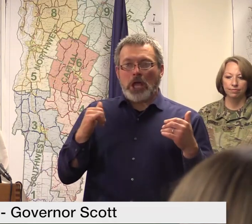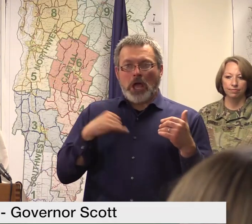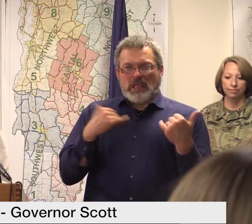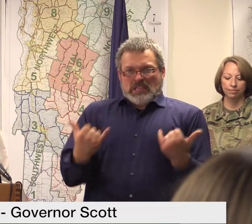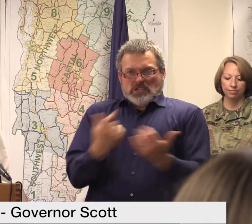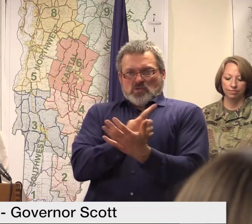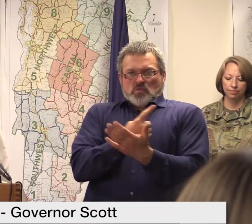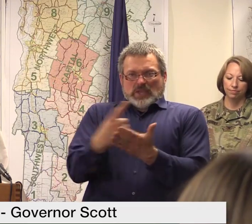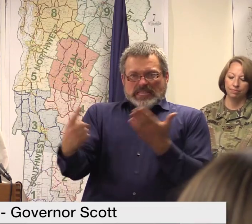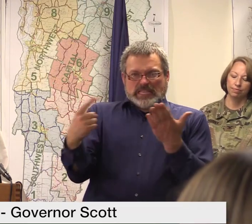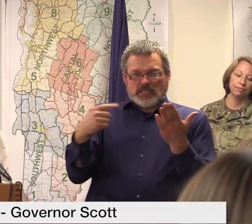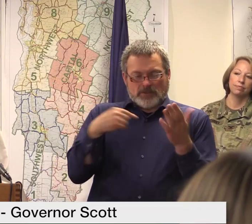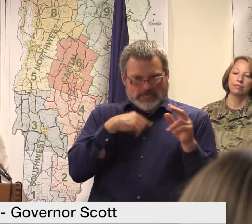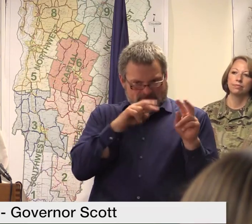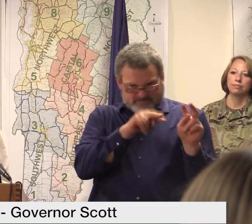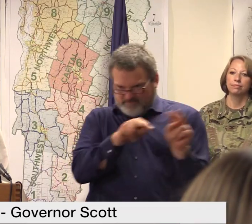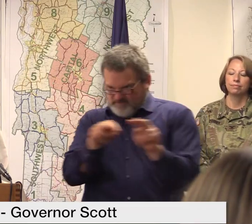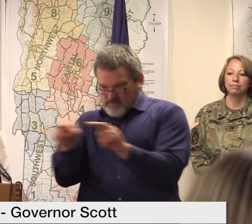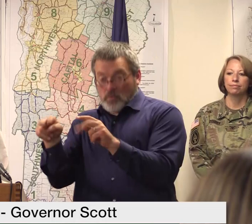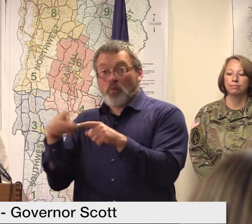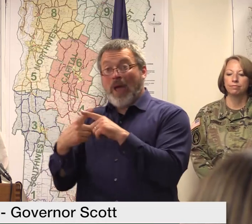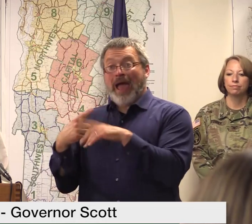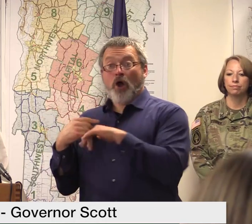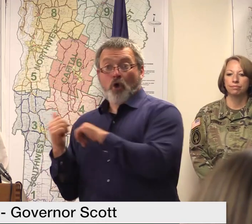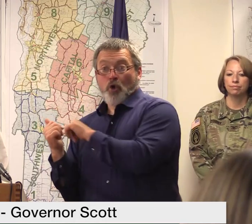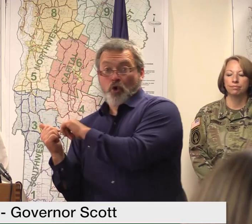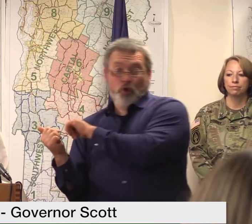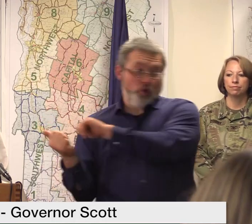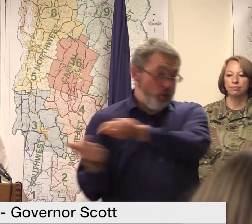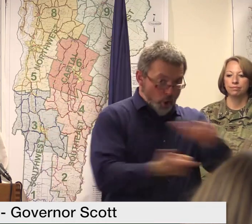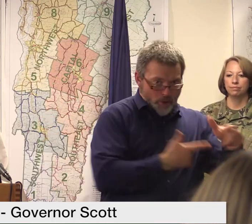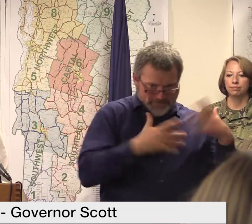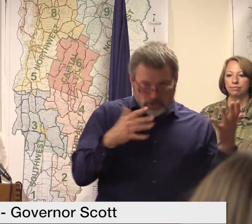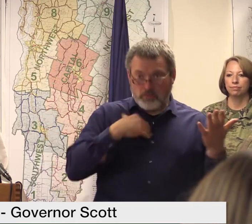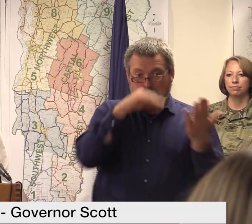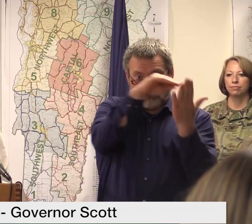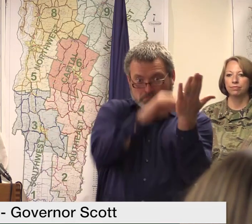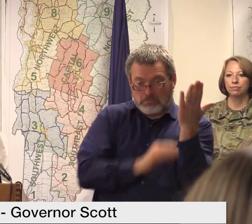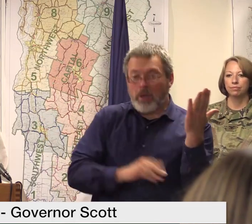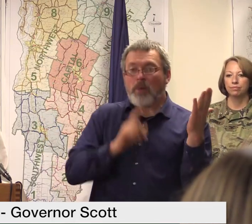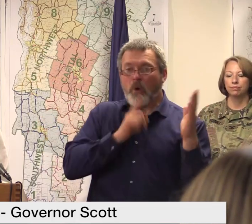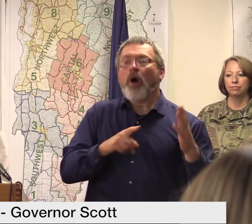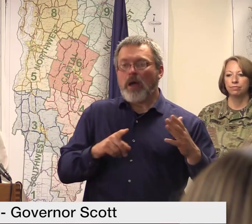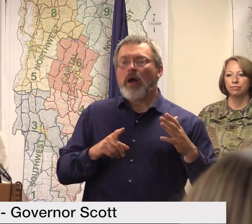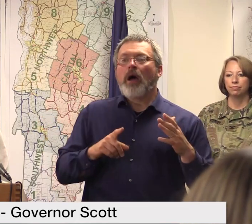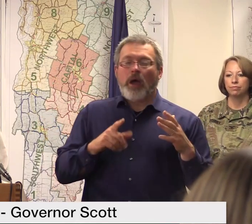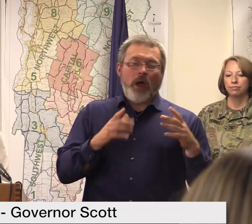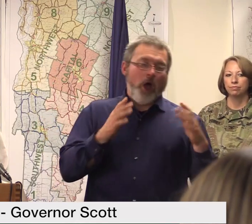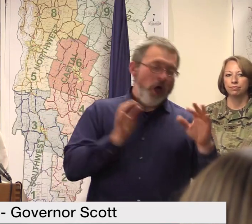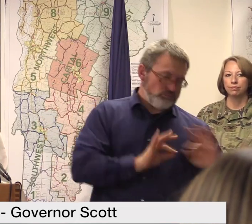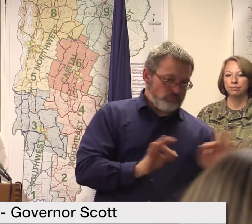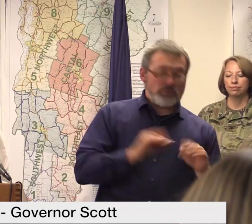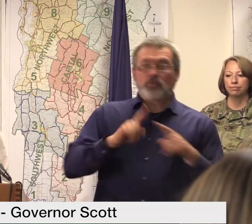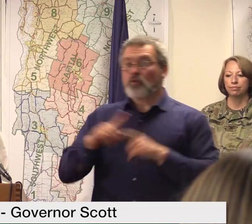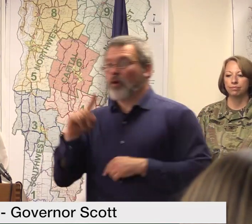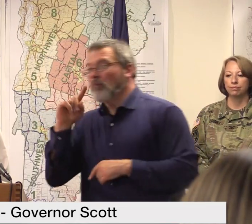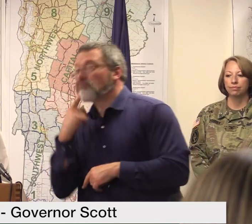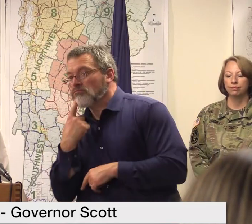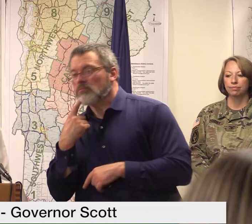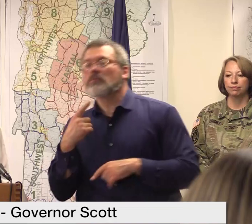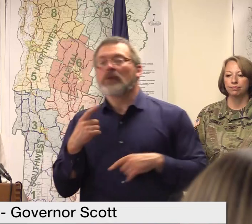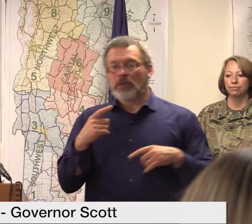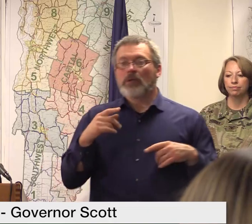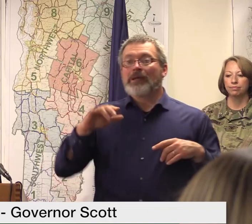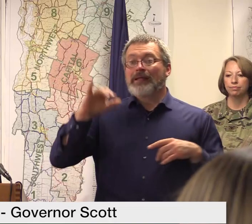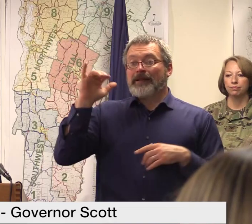get a much better sense of okay and is the impact going to affect the opening of school